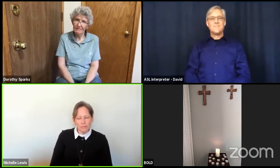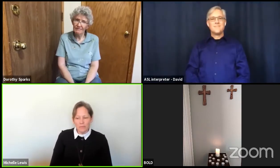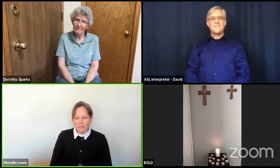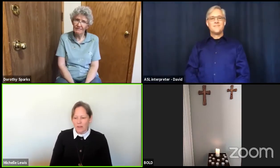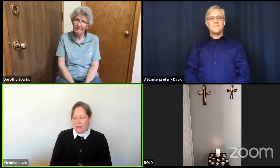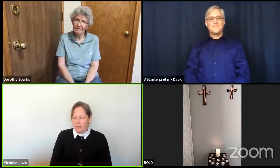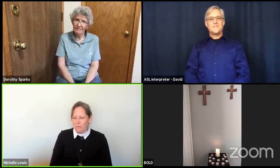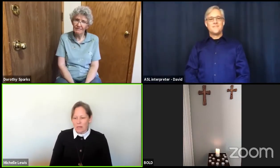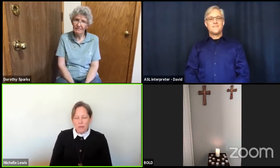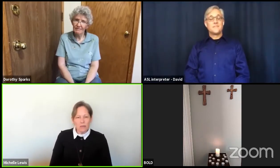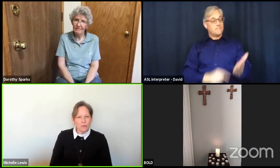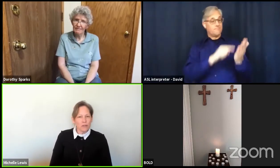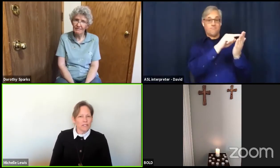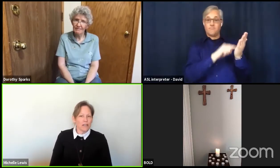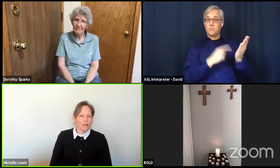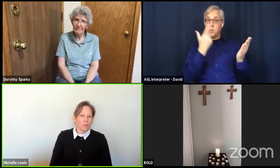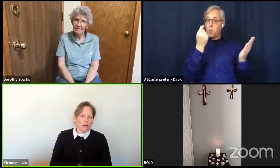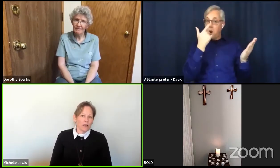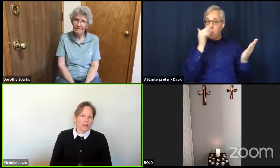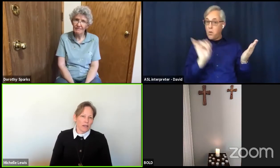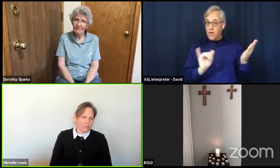Maybe you can take a walk every day.